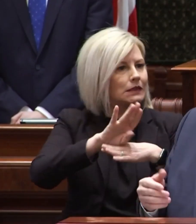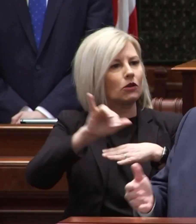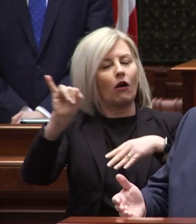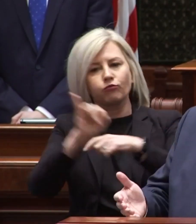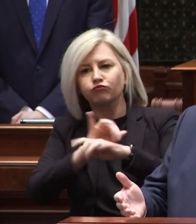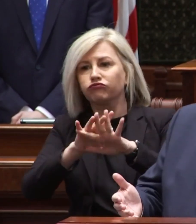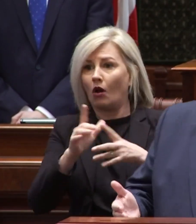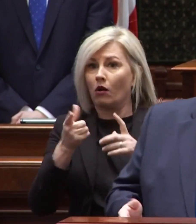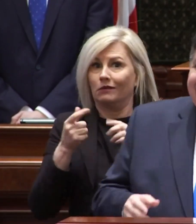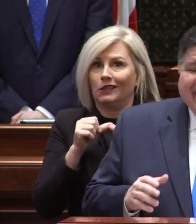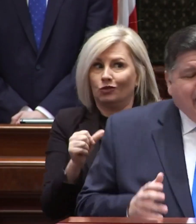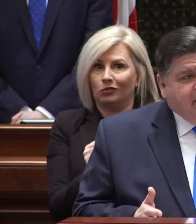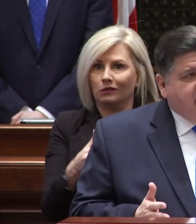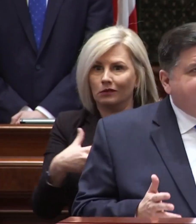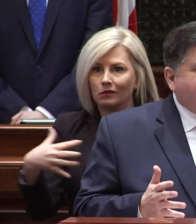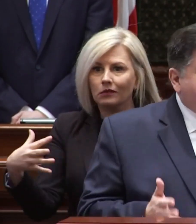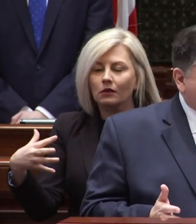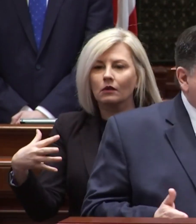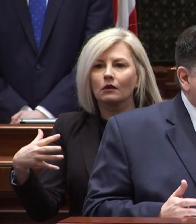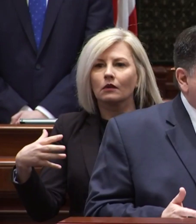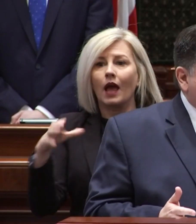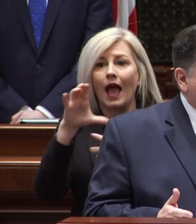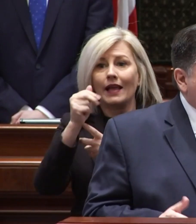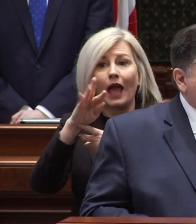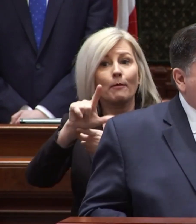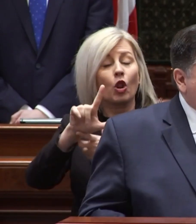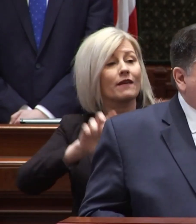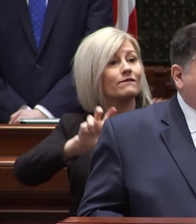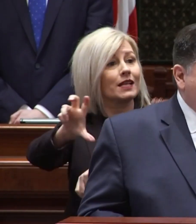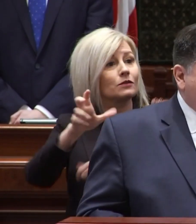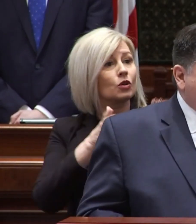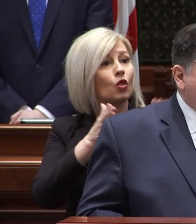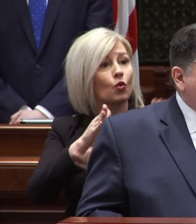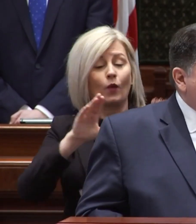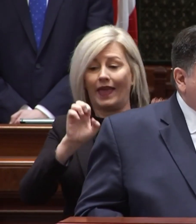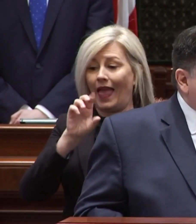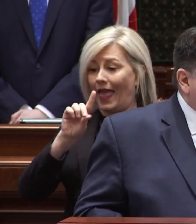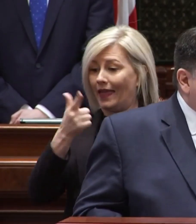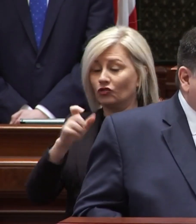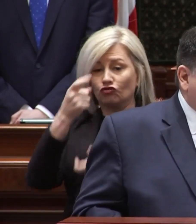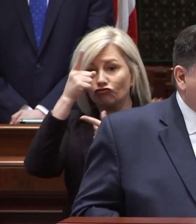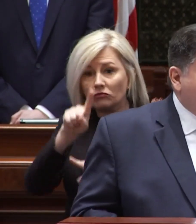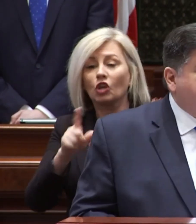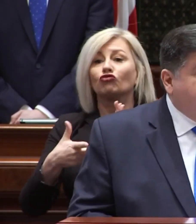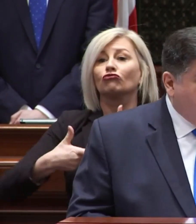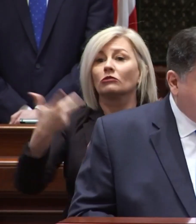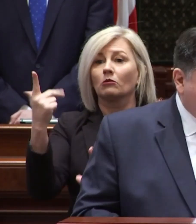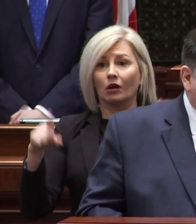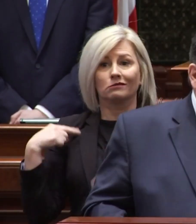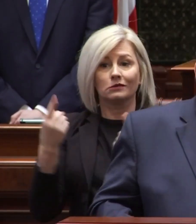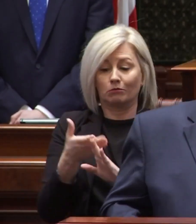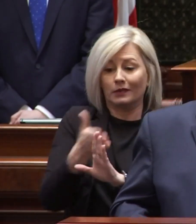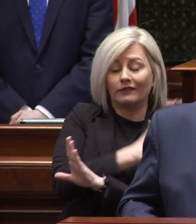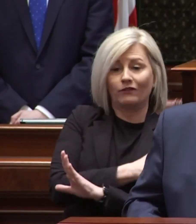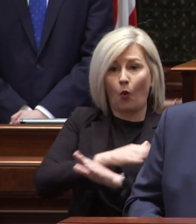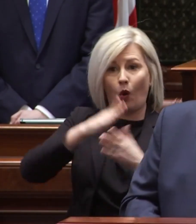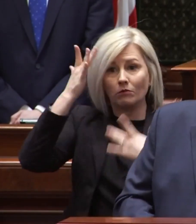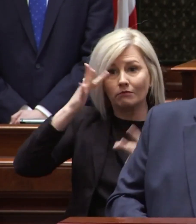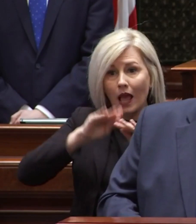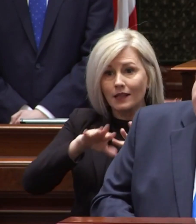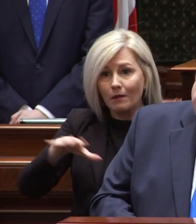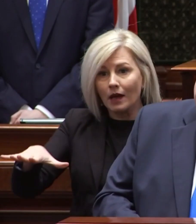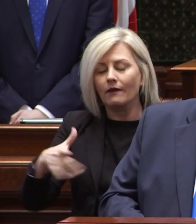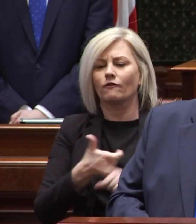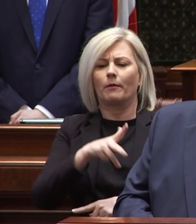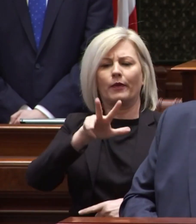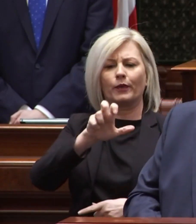continuing to grow capital investments in illinois through edge agreements nearly tripled since before the pandemic from